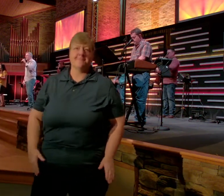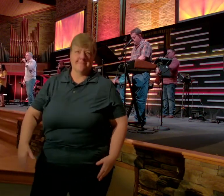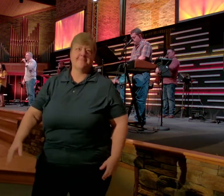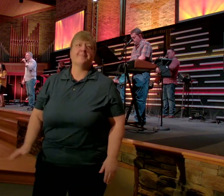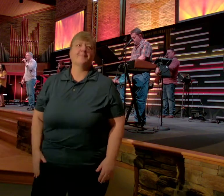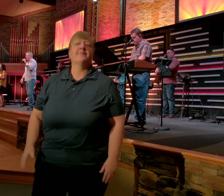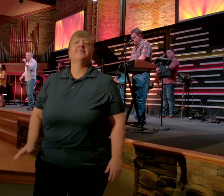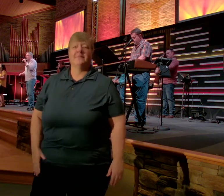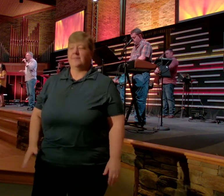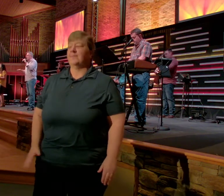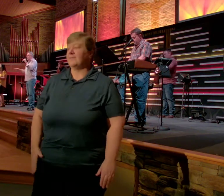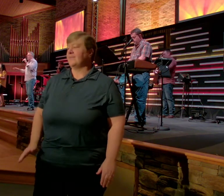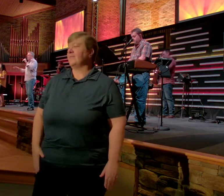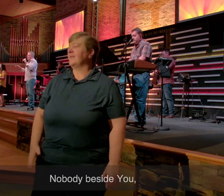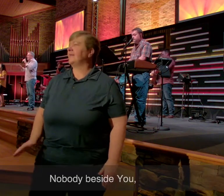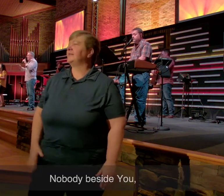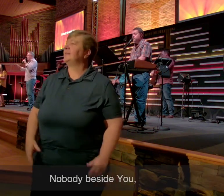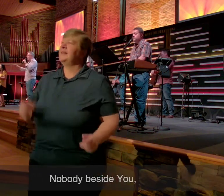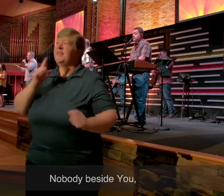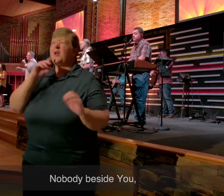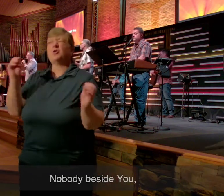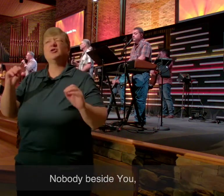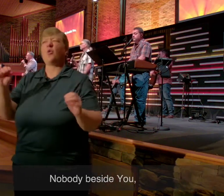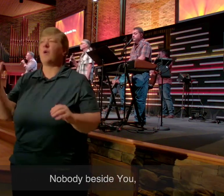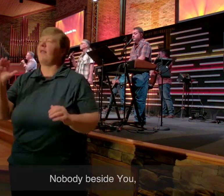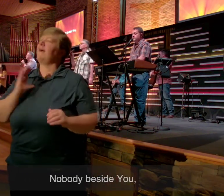There is no one like our God